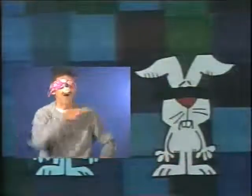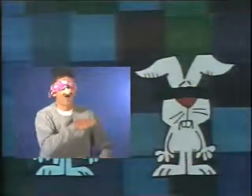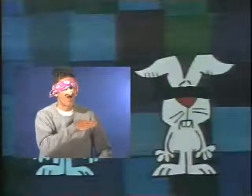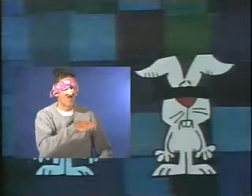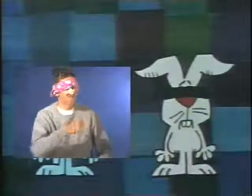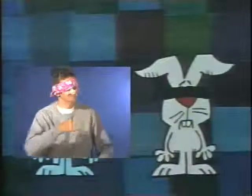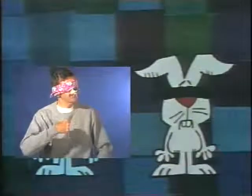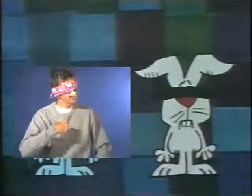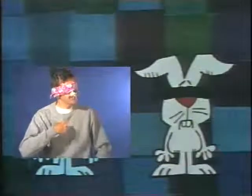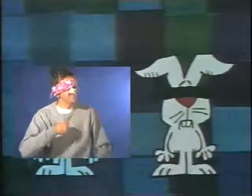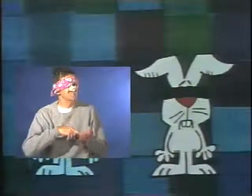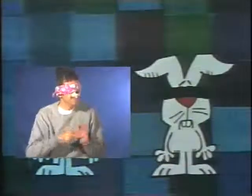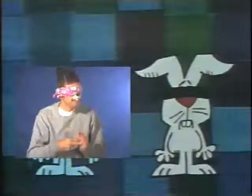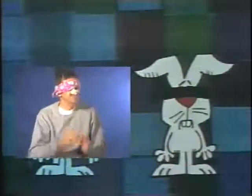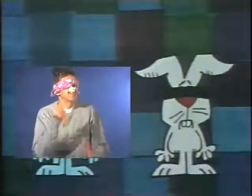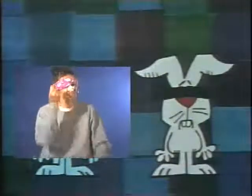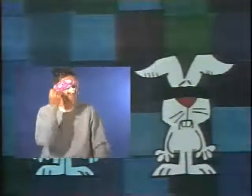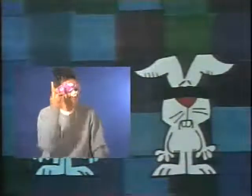I'm not lying. I just mean that I understand.